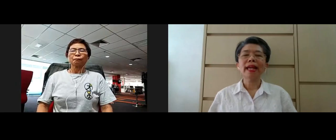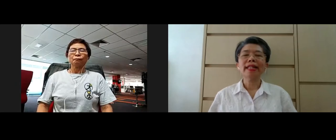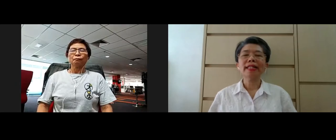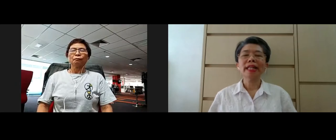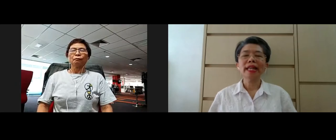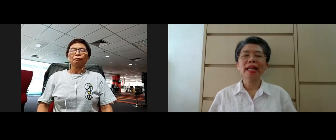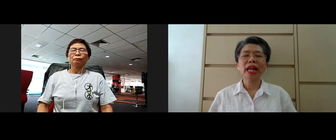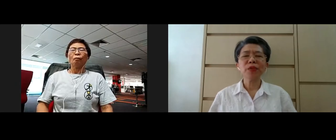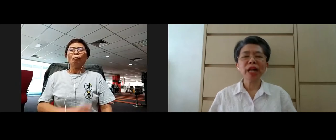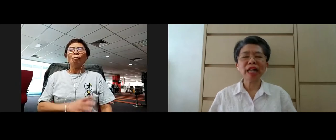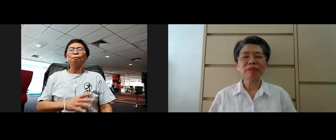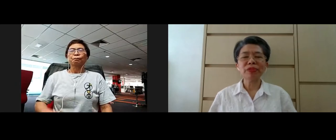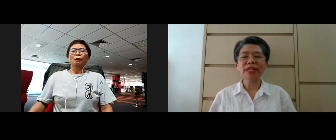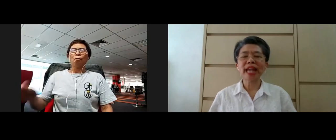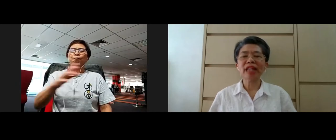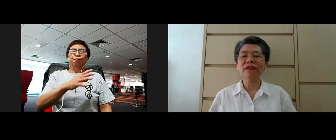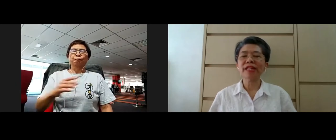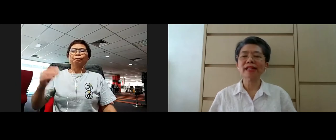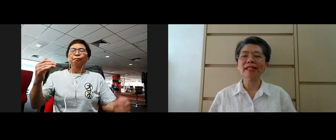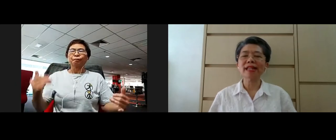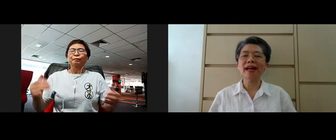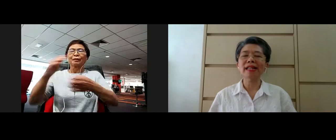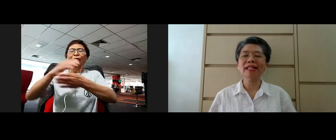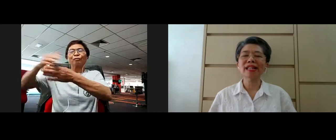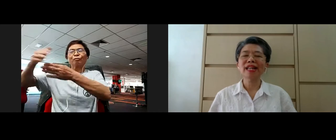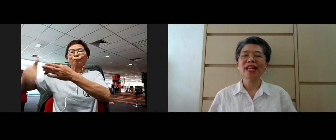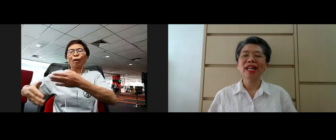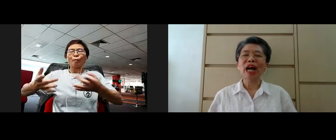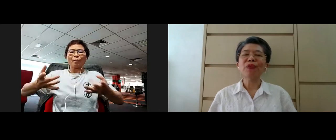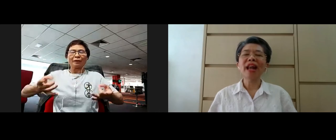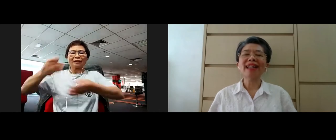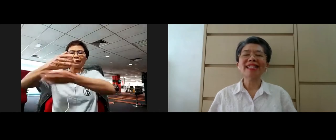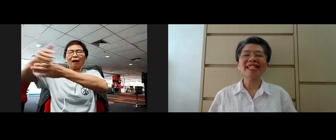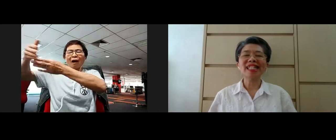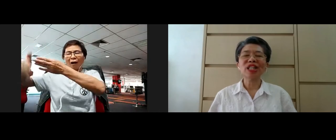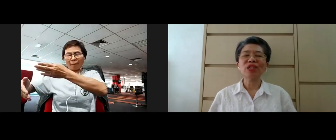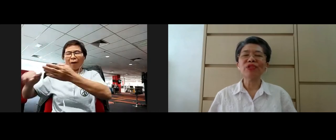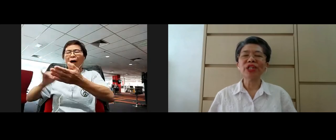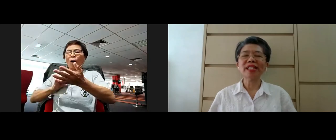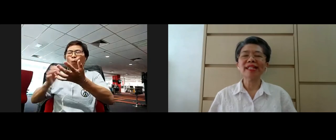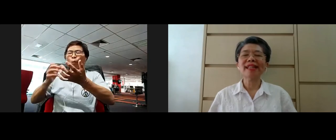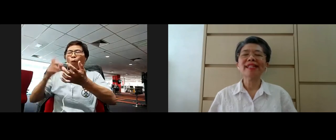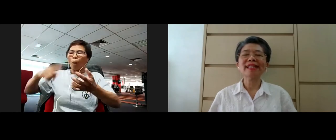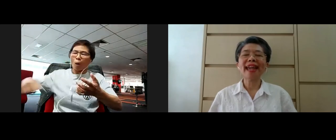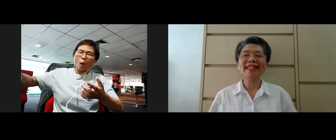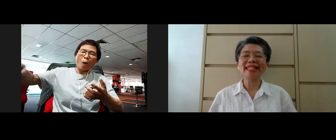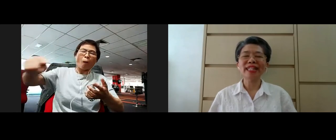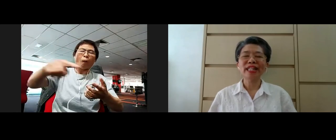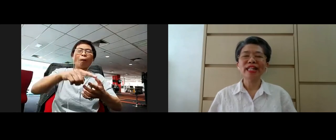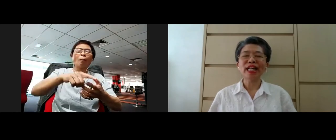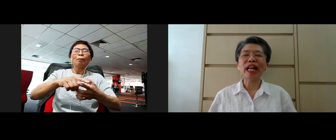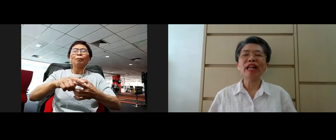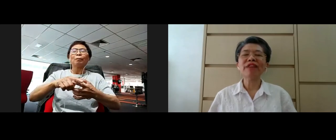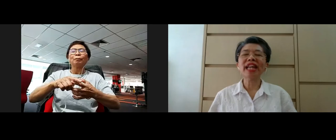And as we come to the end of this exercise, I would like us to just send